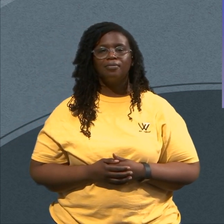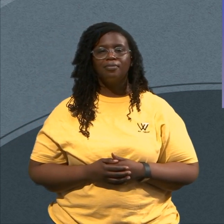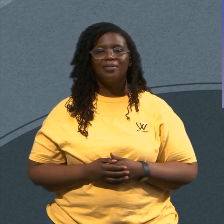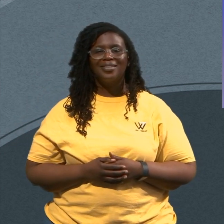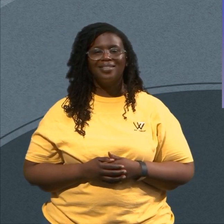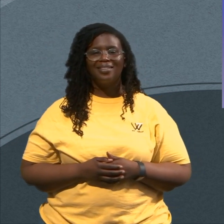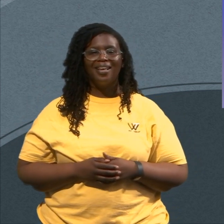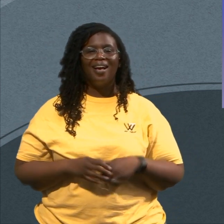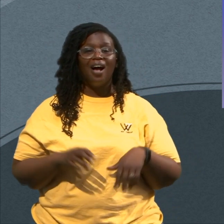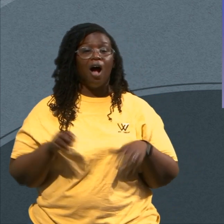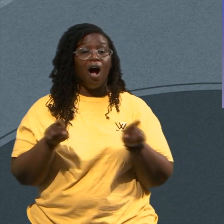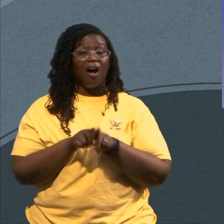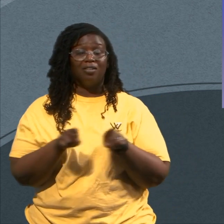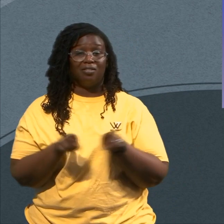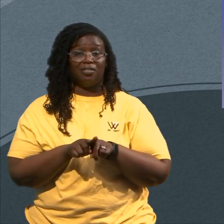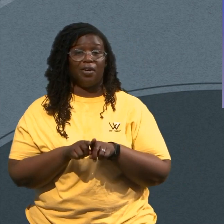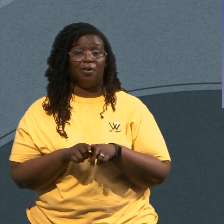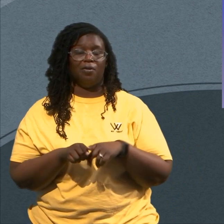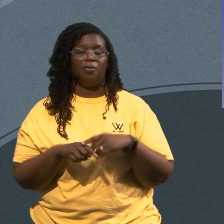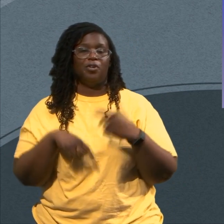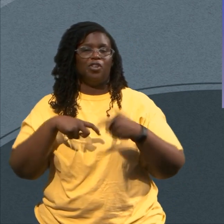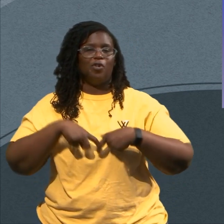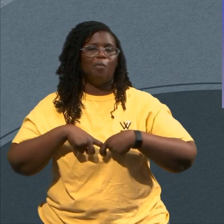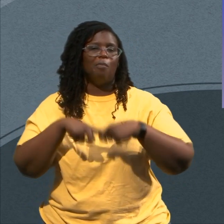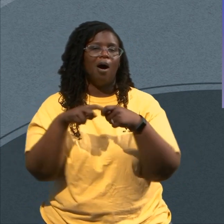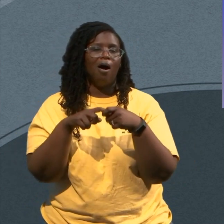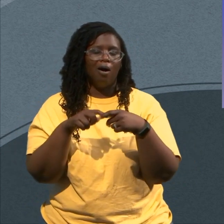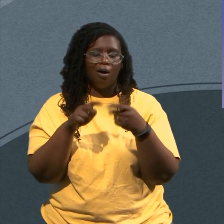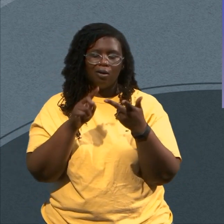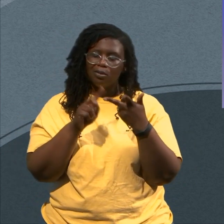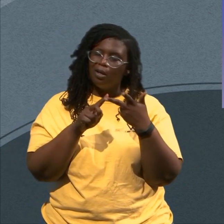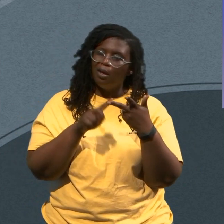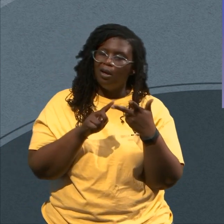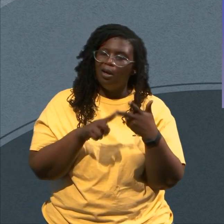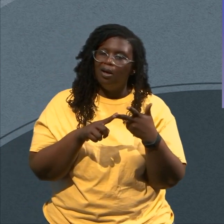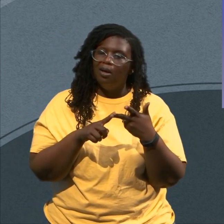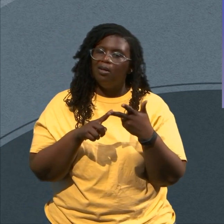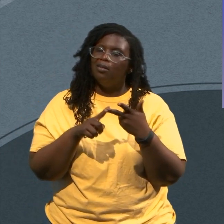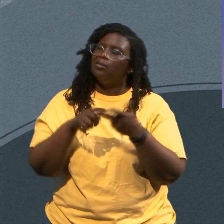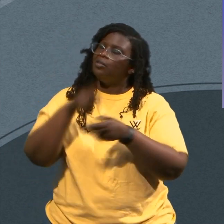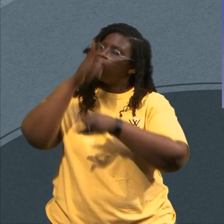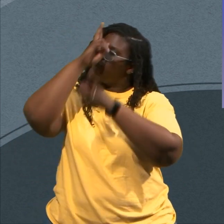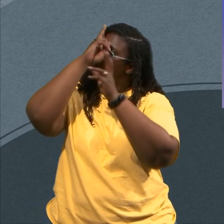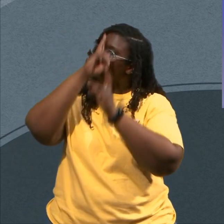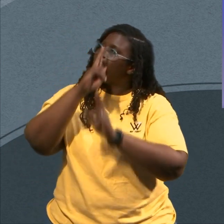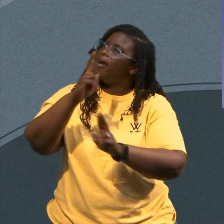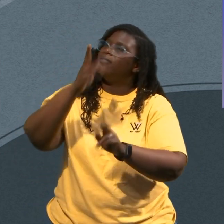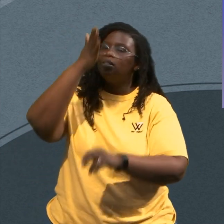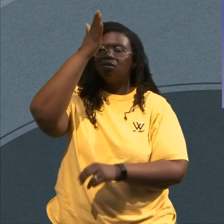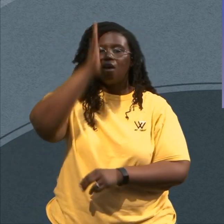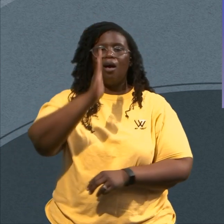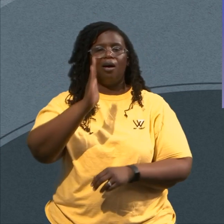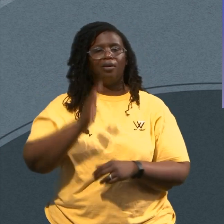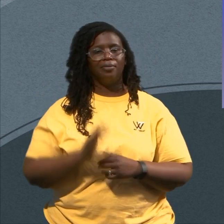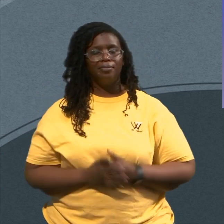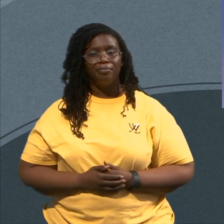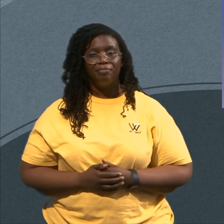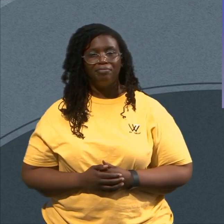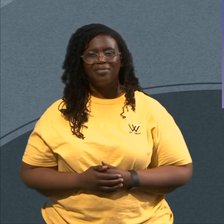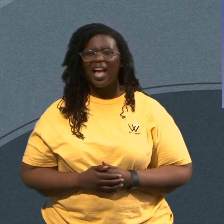That I Can Reverence God I'm Just Right I'm Just Right In These Few Words I'm Writing These